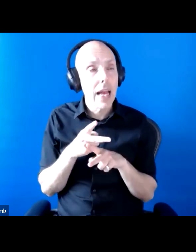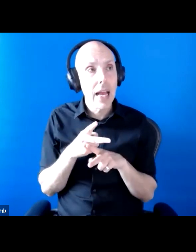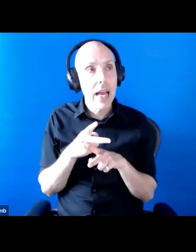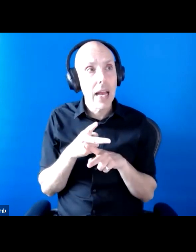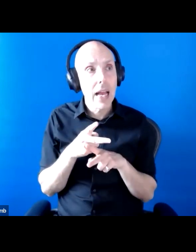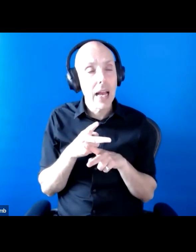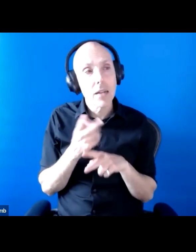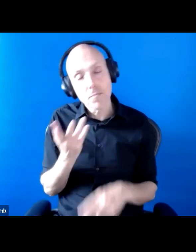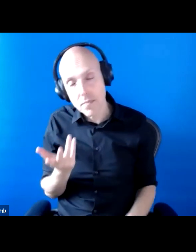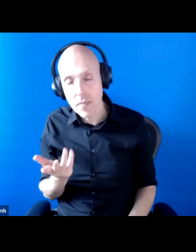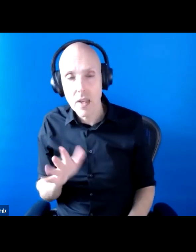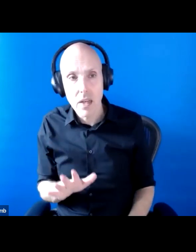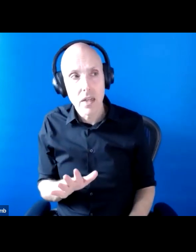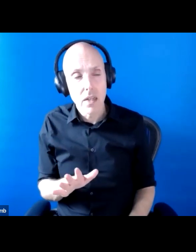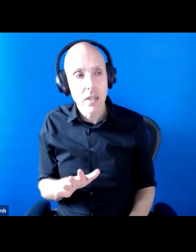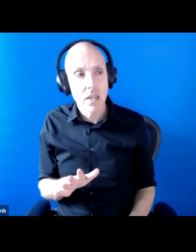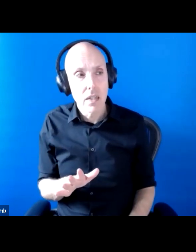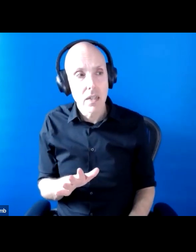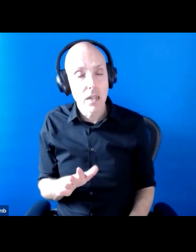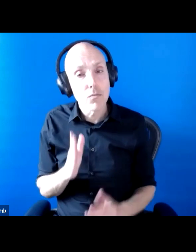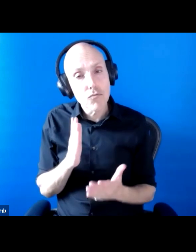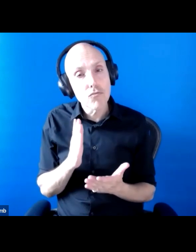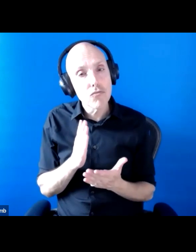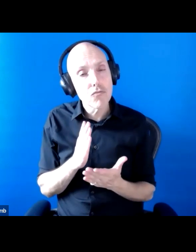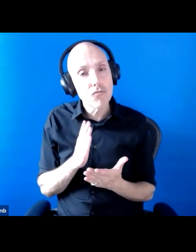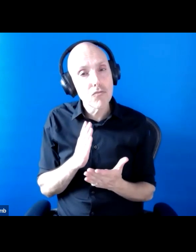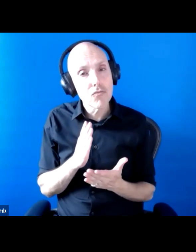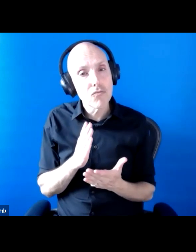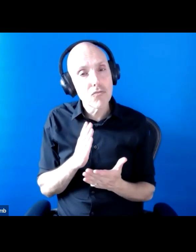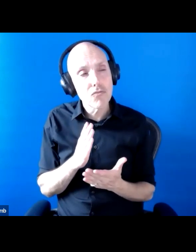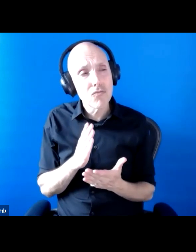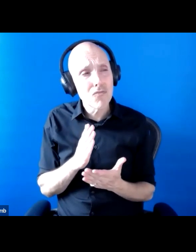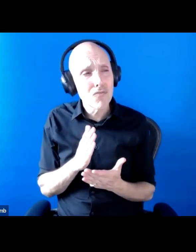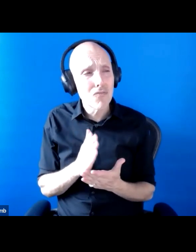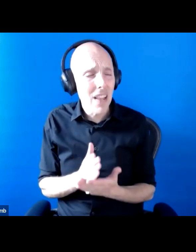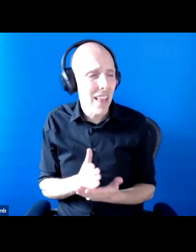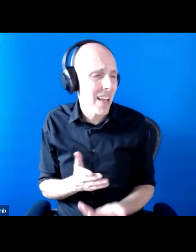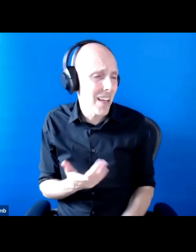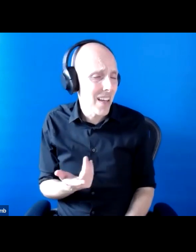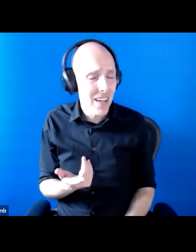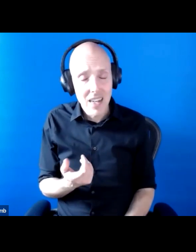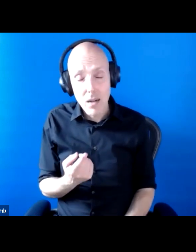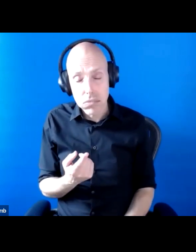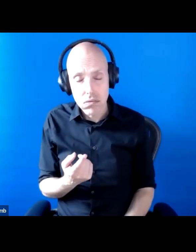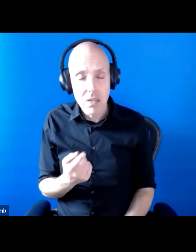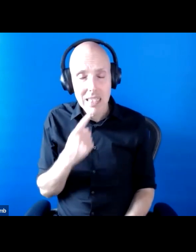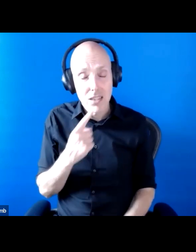it's really too hackneyed a word, isn't it to say it's in crisis, because it's just perpetually in crisis, but